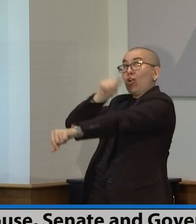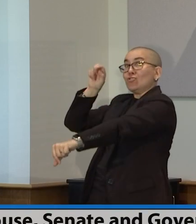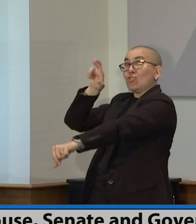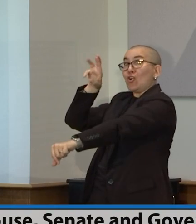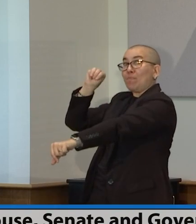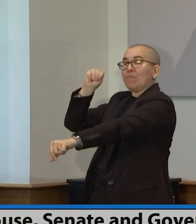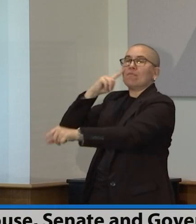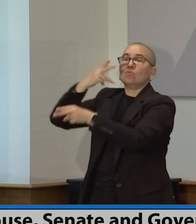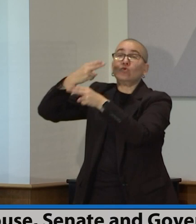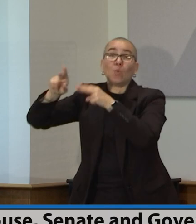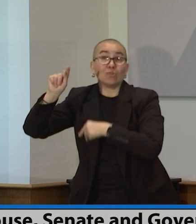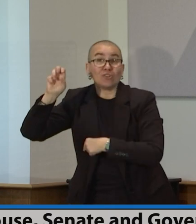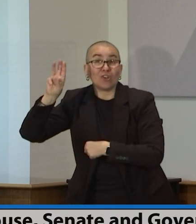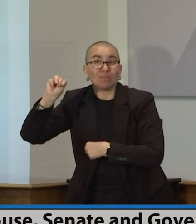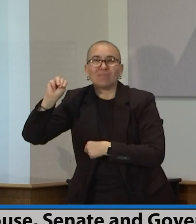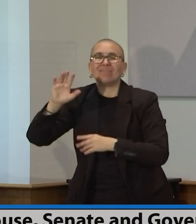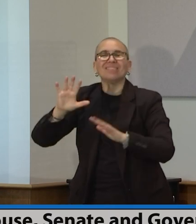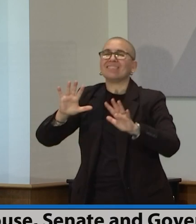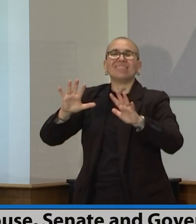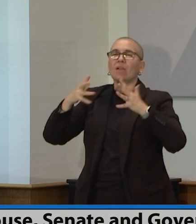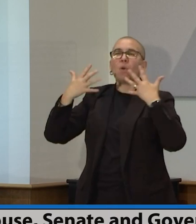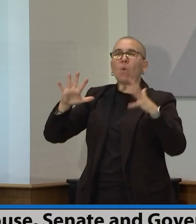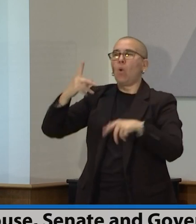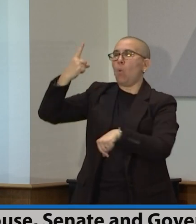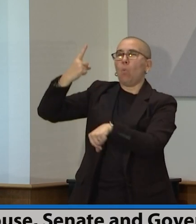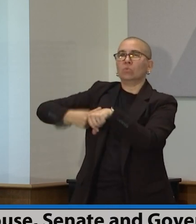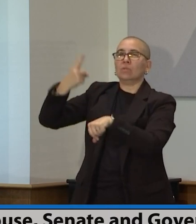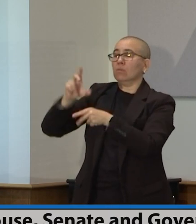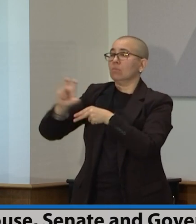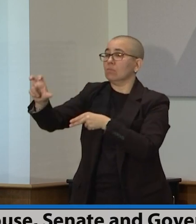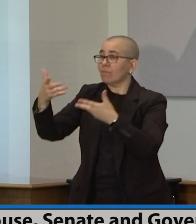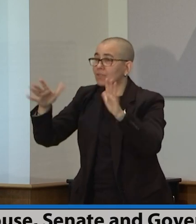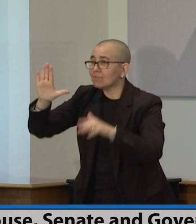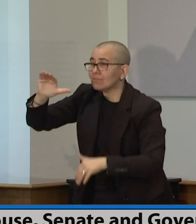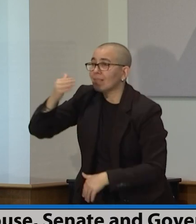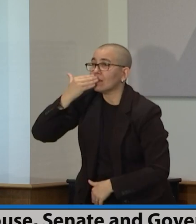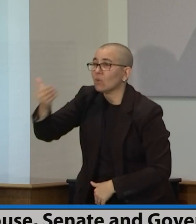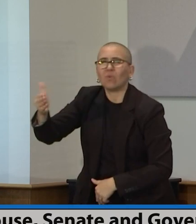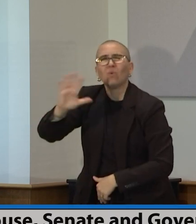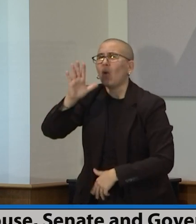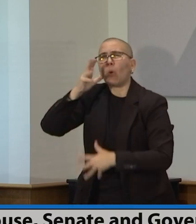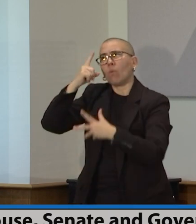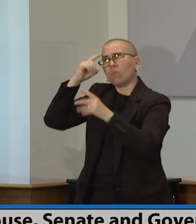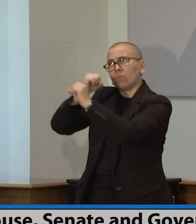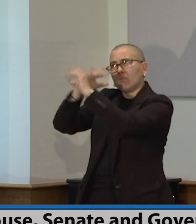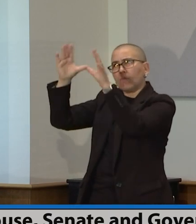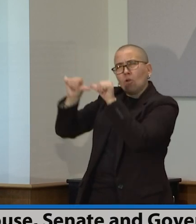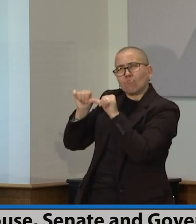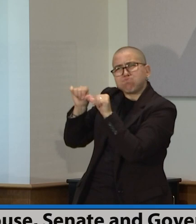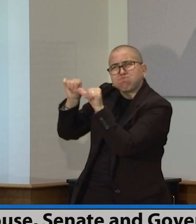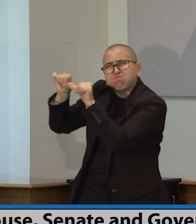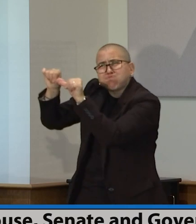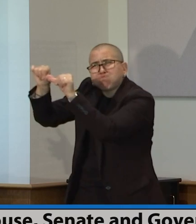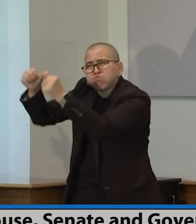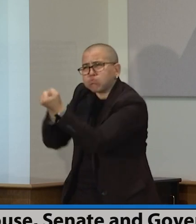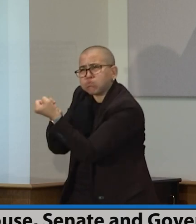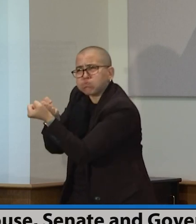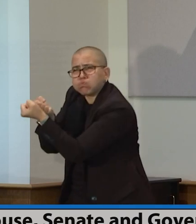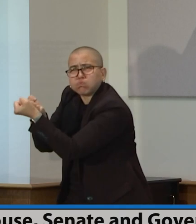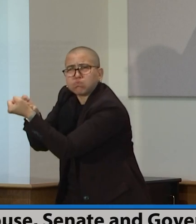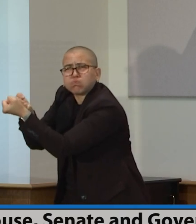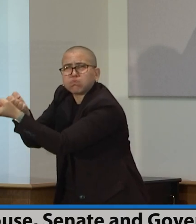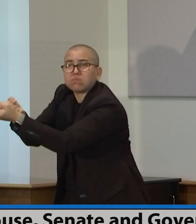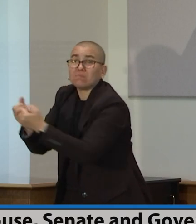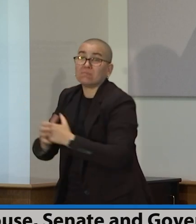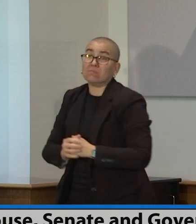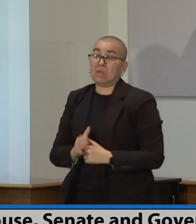We thought there maybe was a little bit need for that. But the fact of the matter was, the financial situation that we're in right now allowed us to make some of these now, and